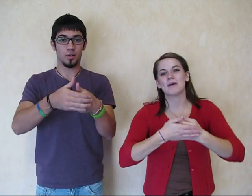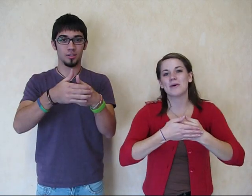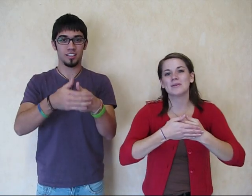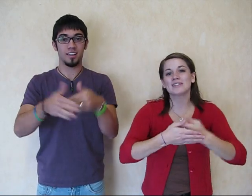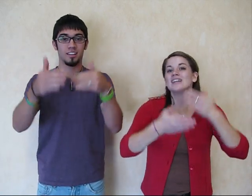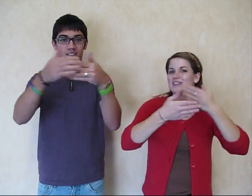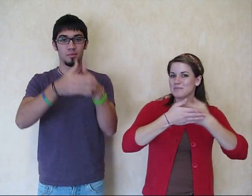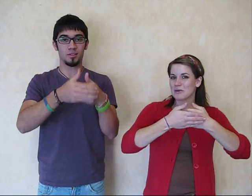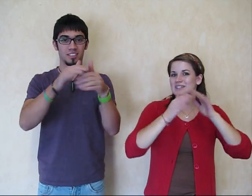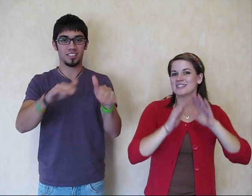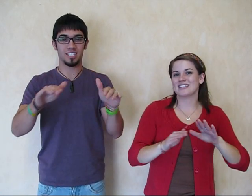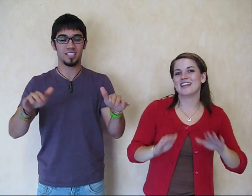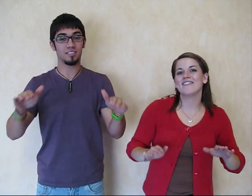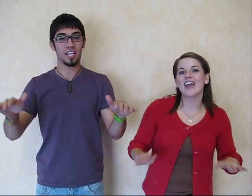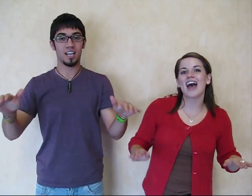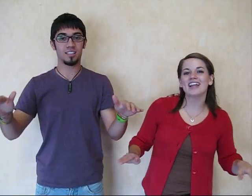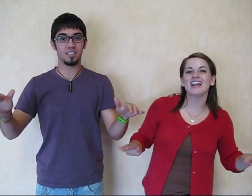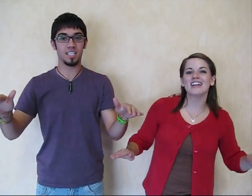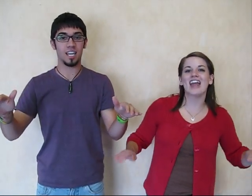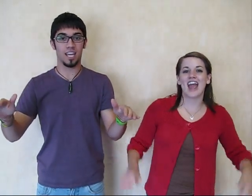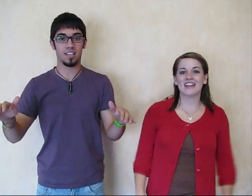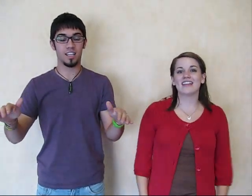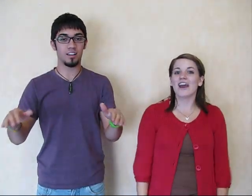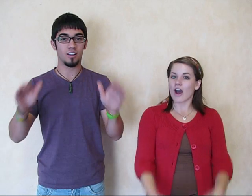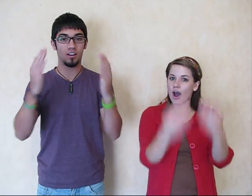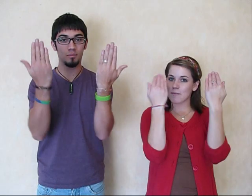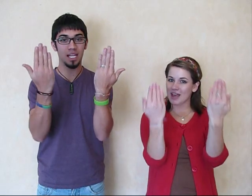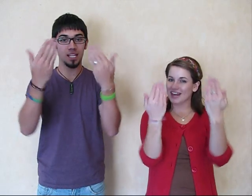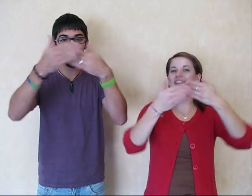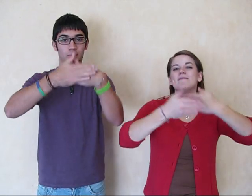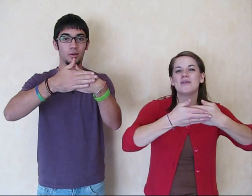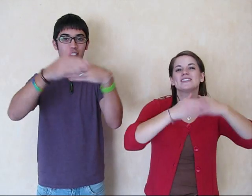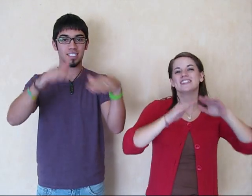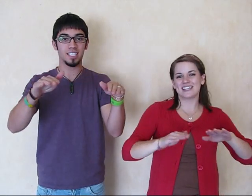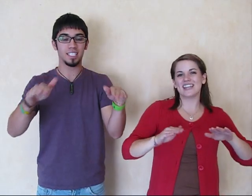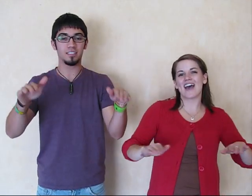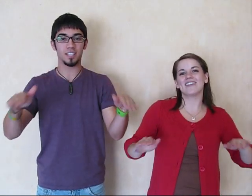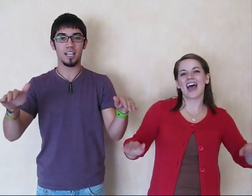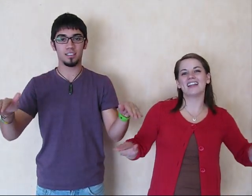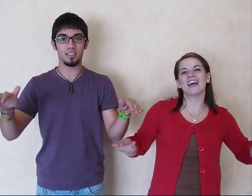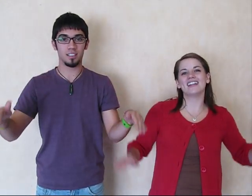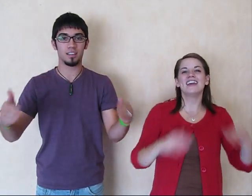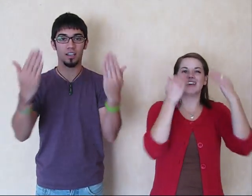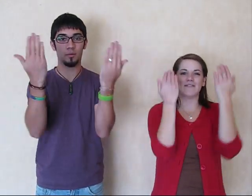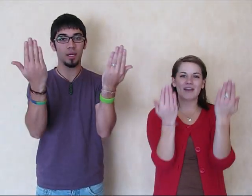boat, there's a boat in the Sea of Galilee. And there are men in the boat in the Sea of Galilee. There are